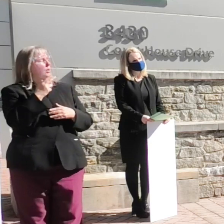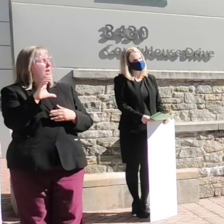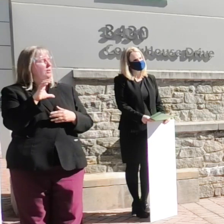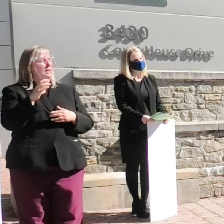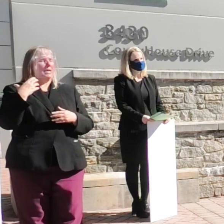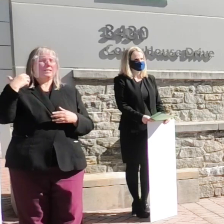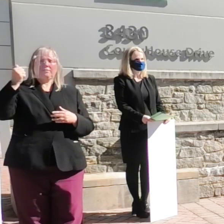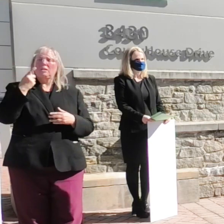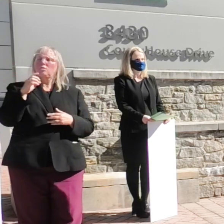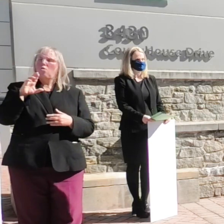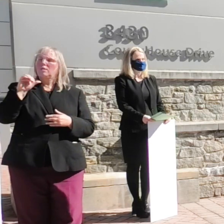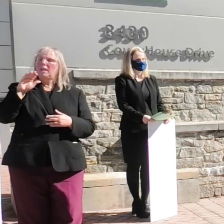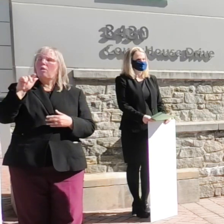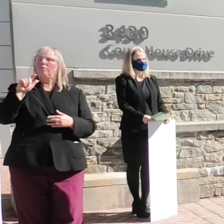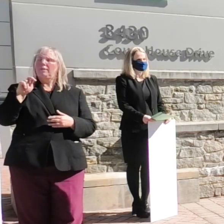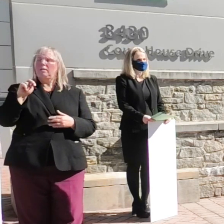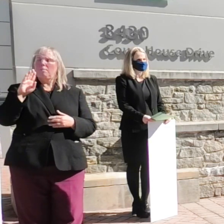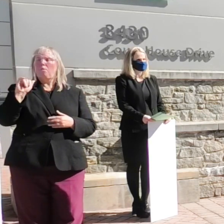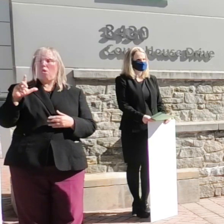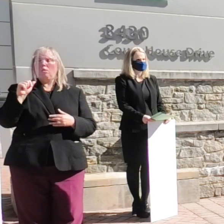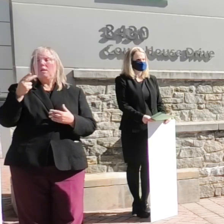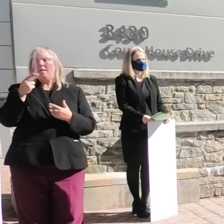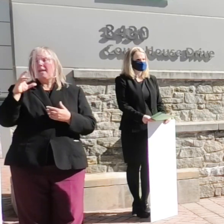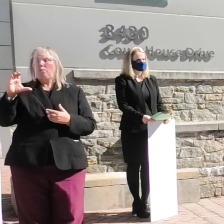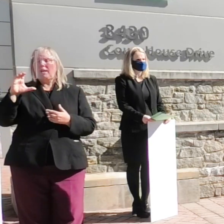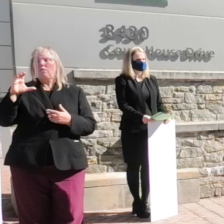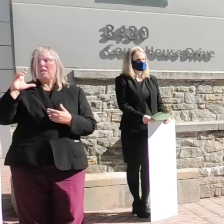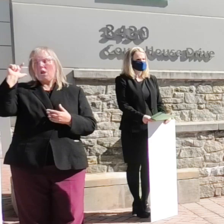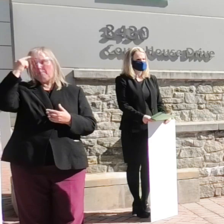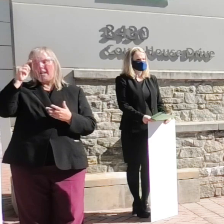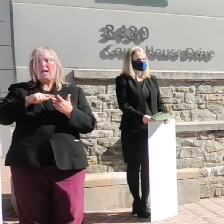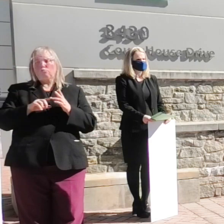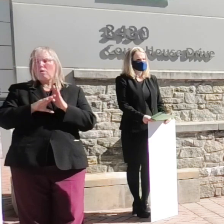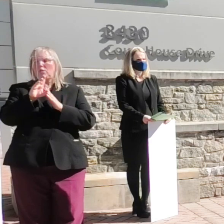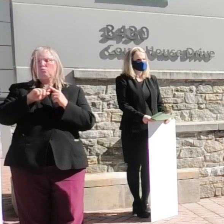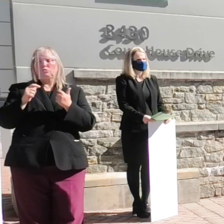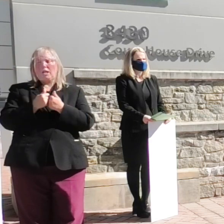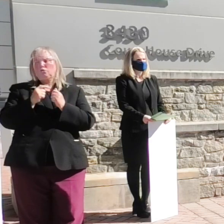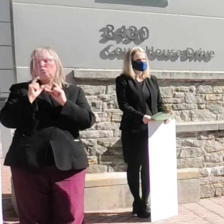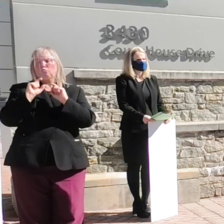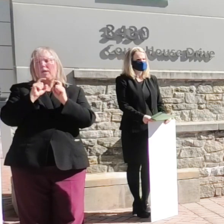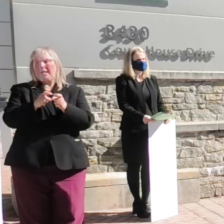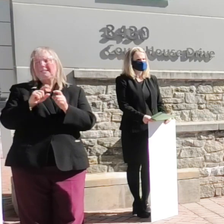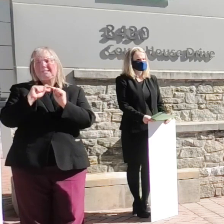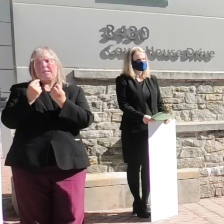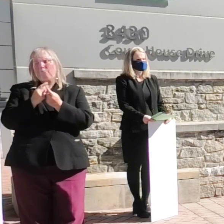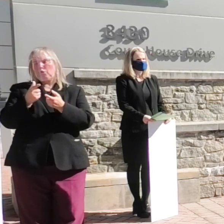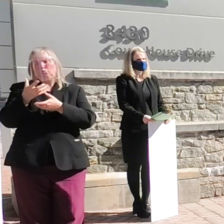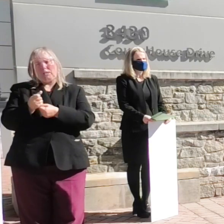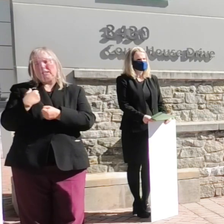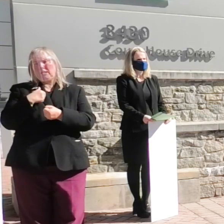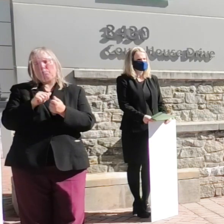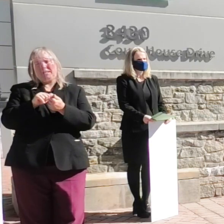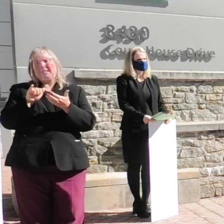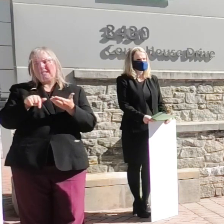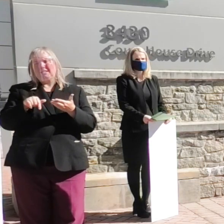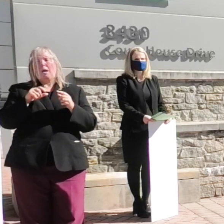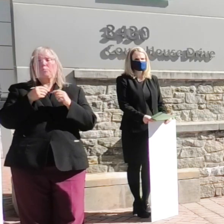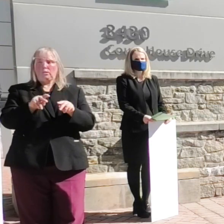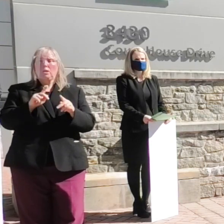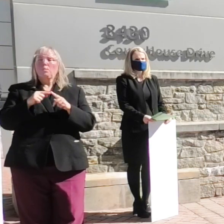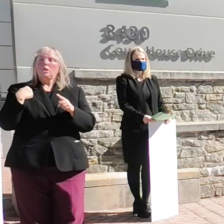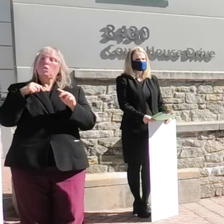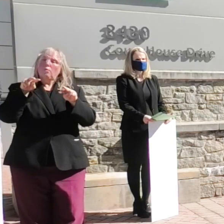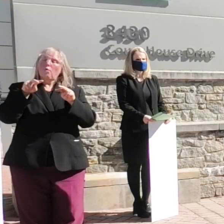Calvin Ball, the Howard County government and the Rasta Challenge grant team for entrusting us with this opportunity. We look forward to